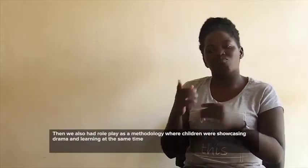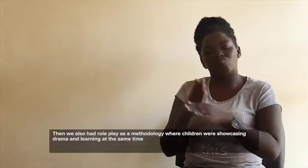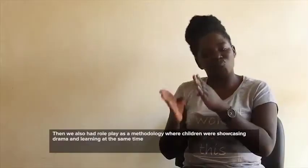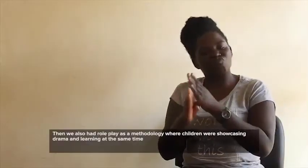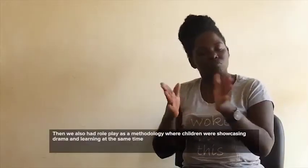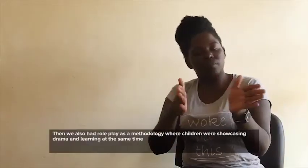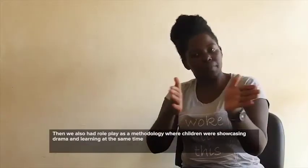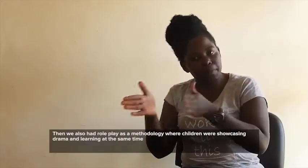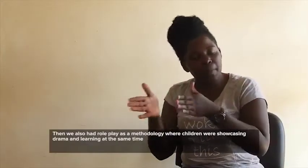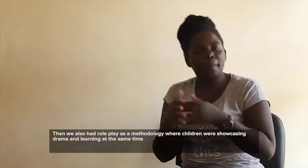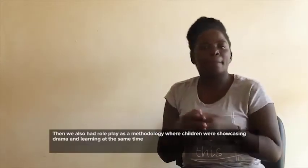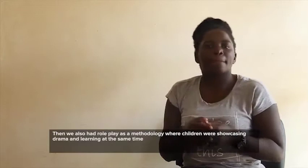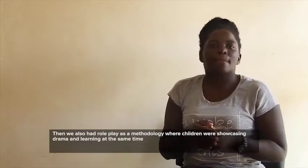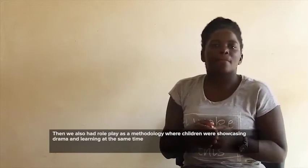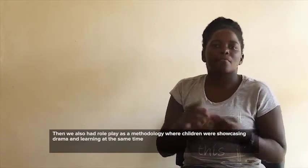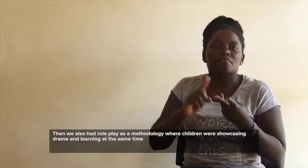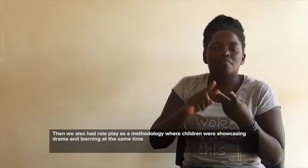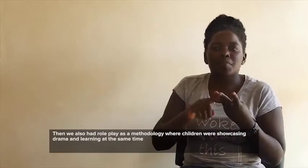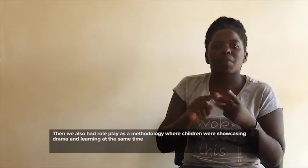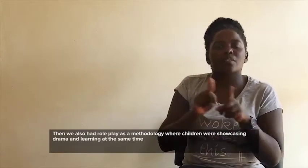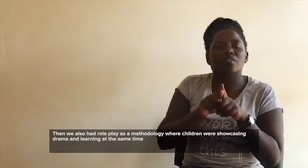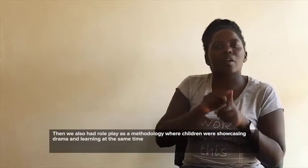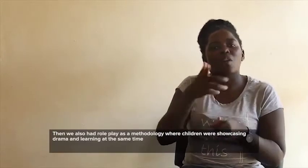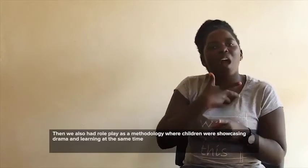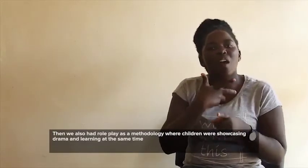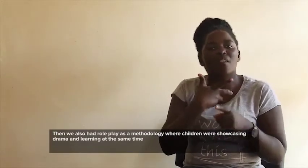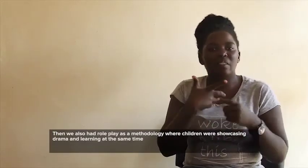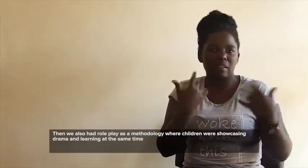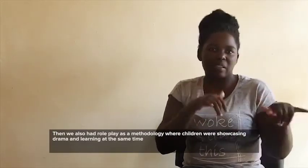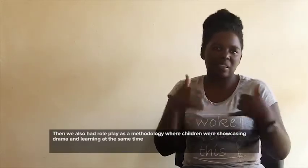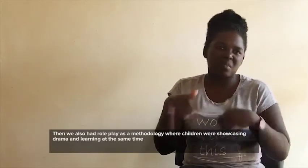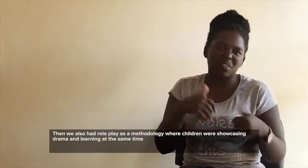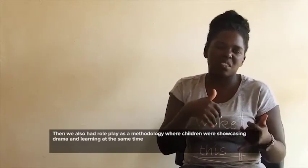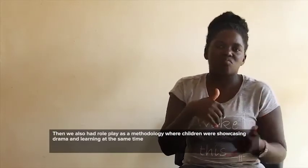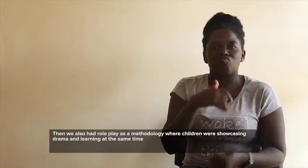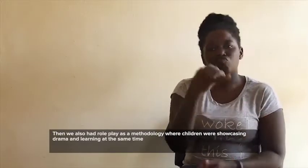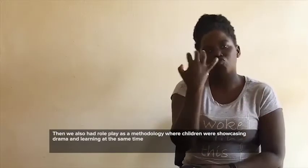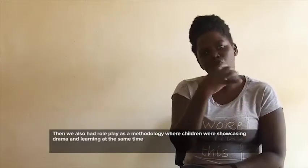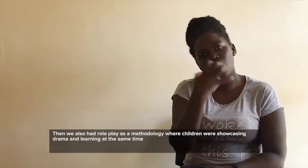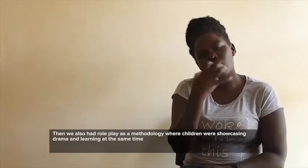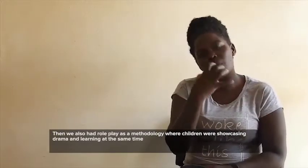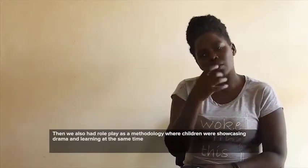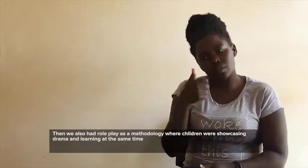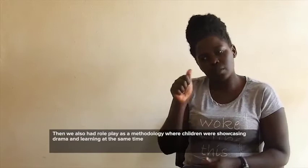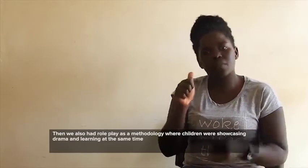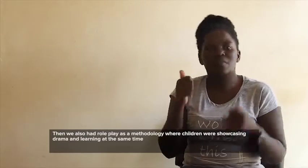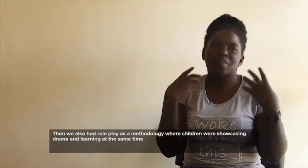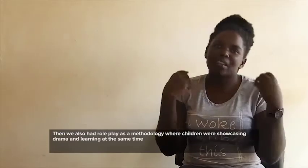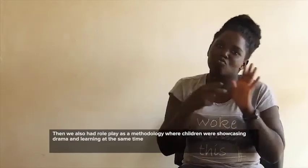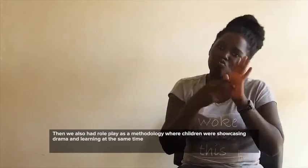Then we also had role play as a methodology where